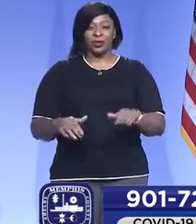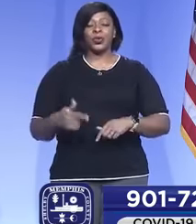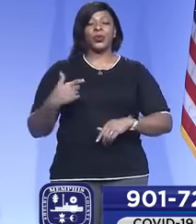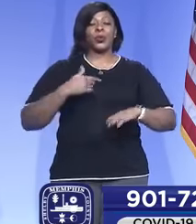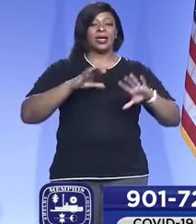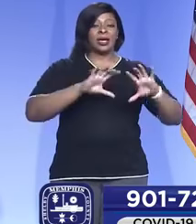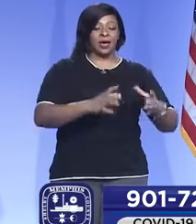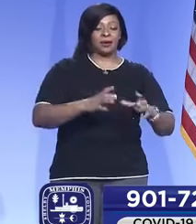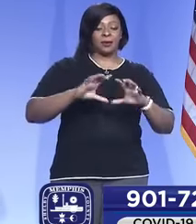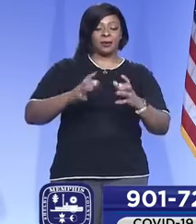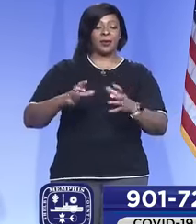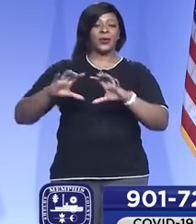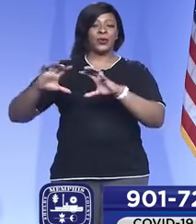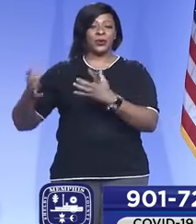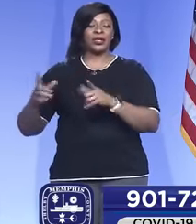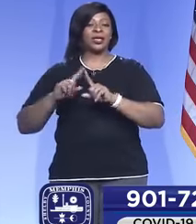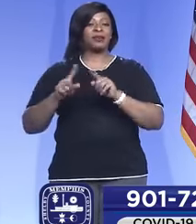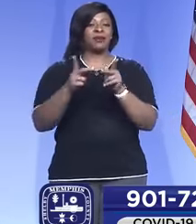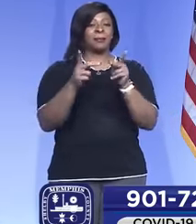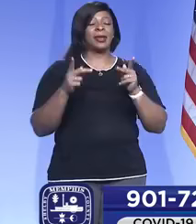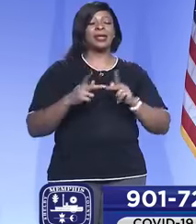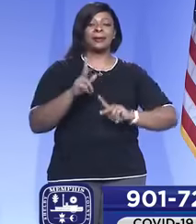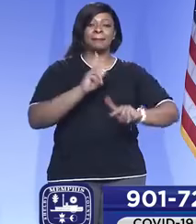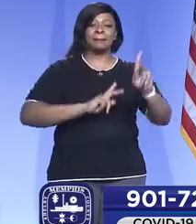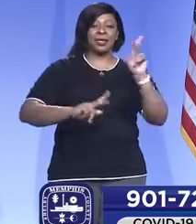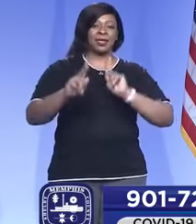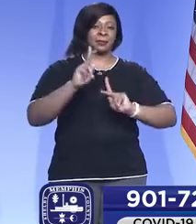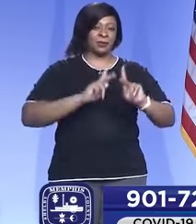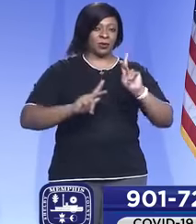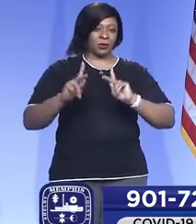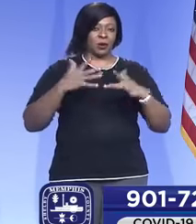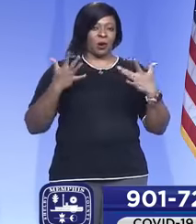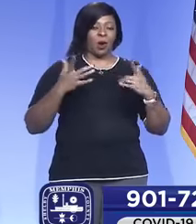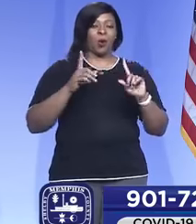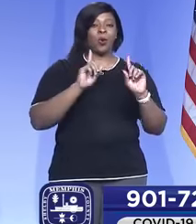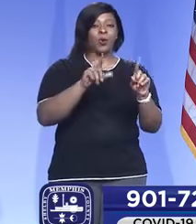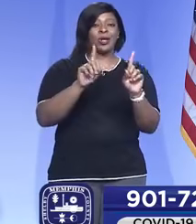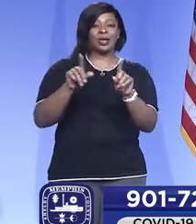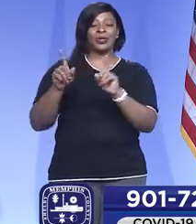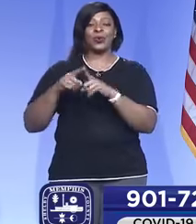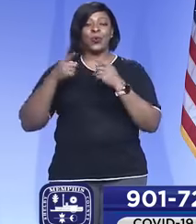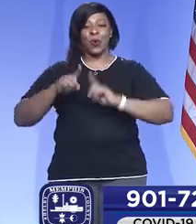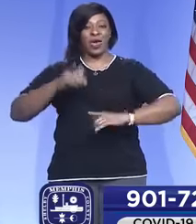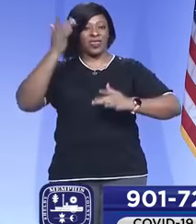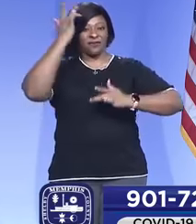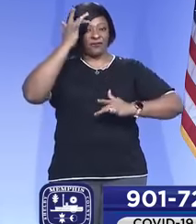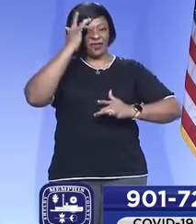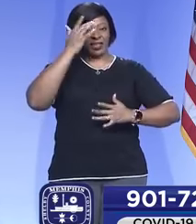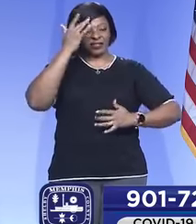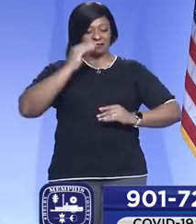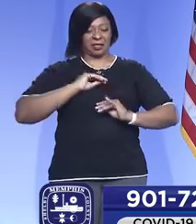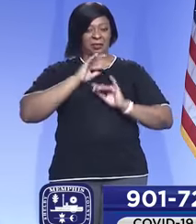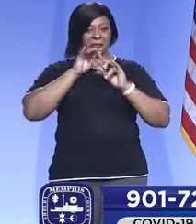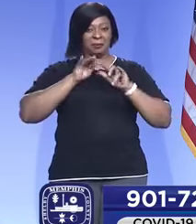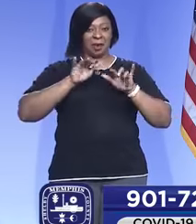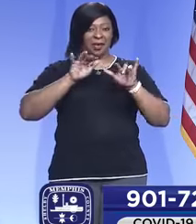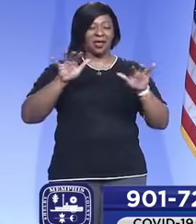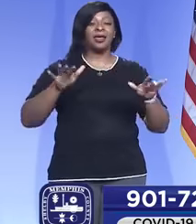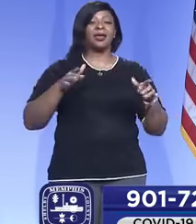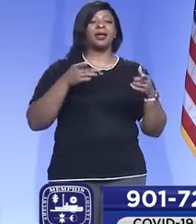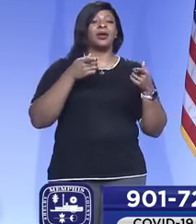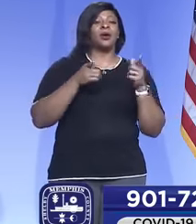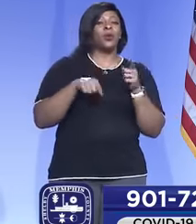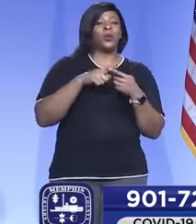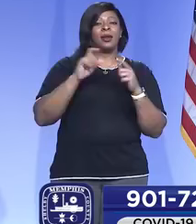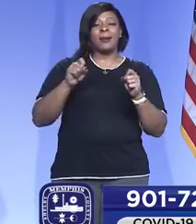categories of places that people have been while they were infectious and or when they were